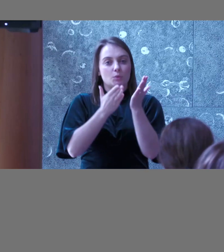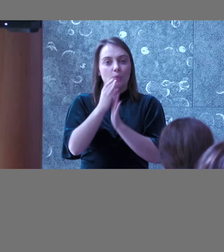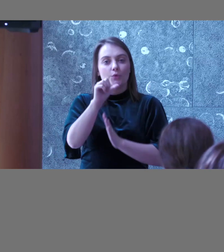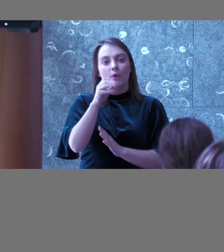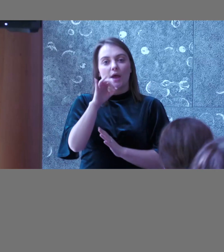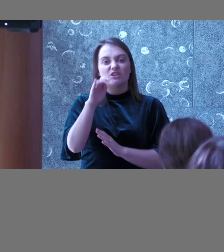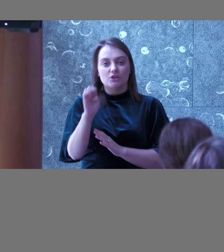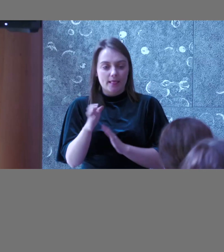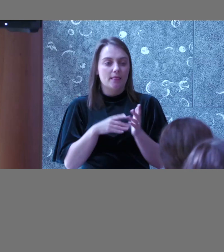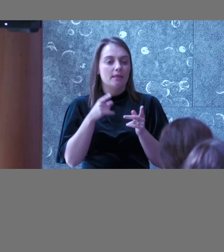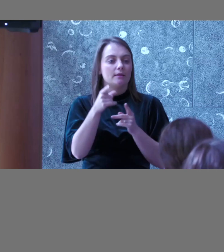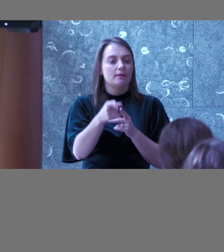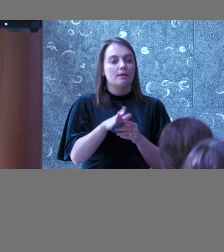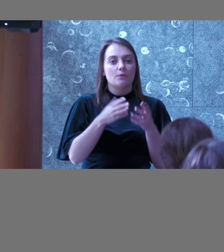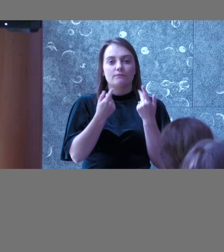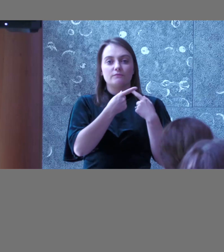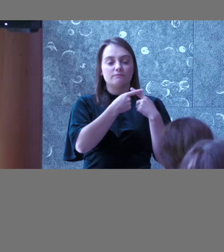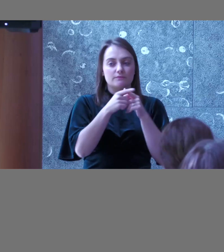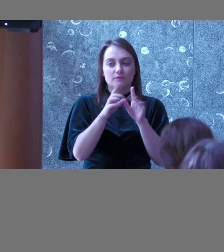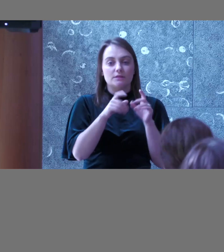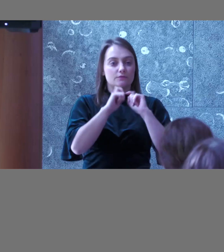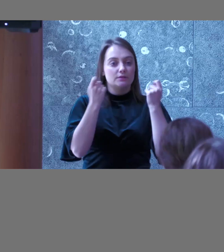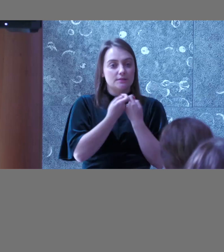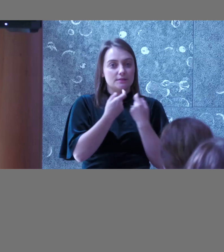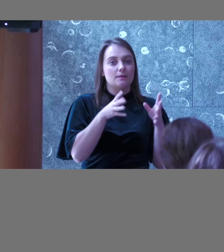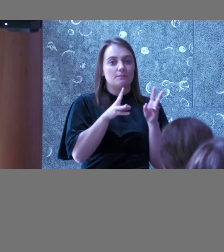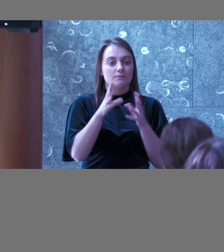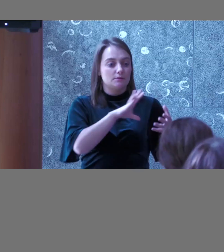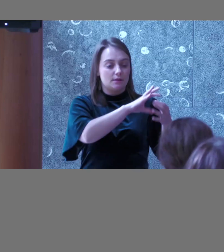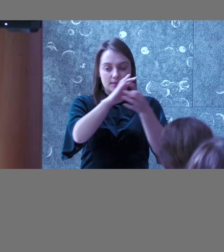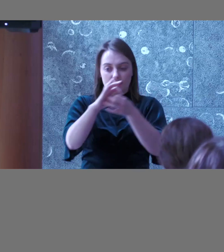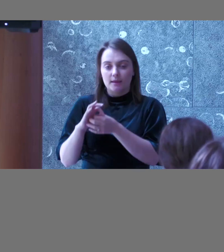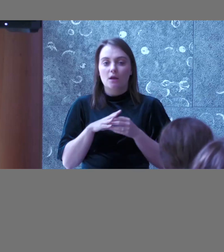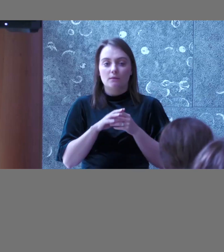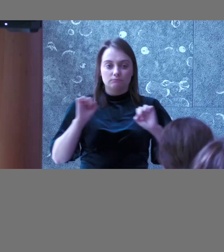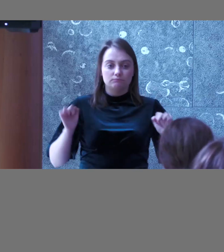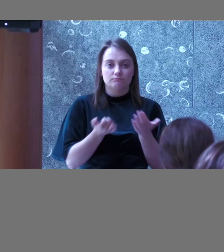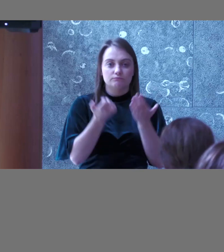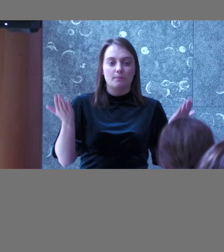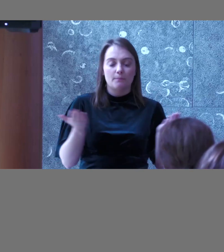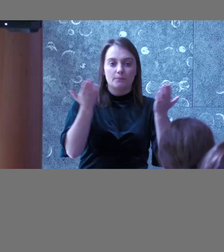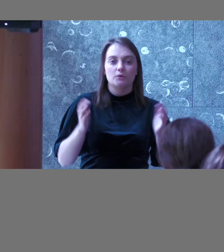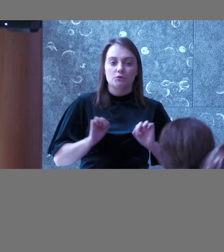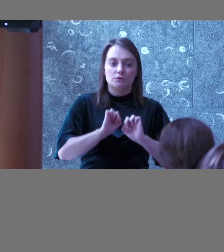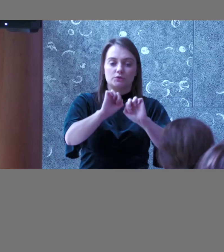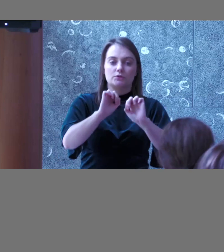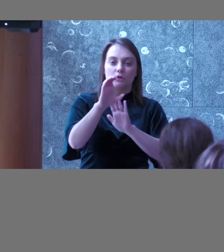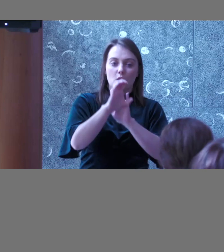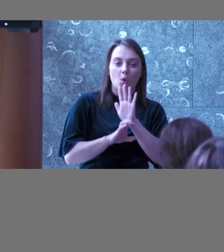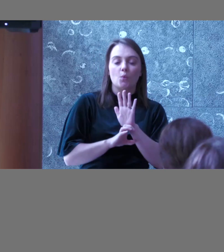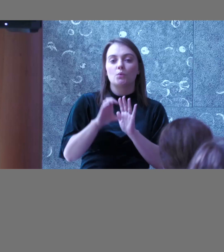cross-functional teams multiple cross-functional teams all designing and developing and pushing code to production every single day